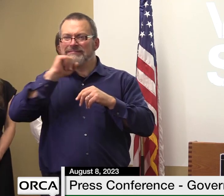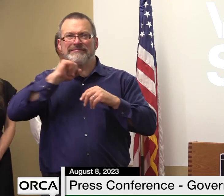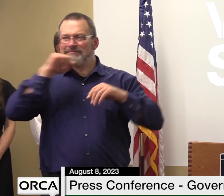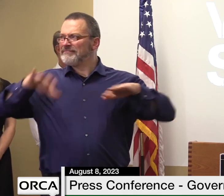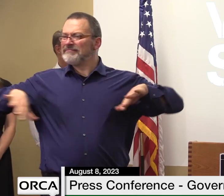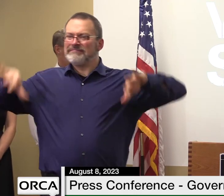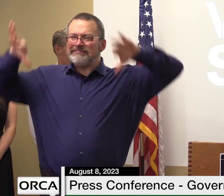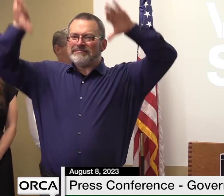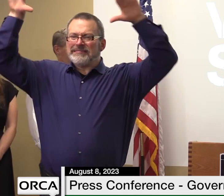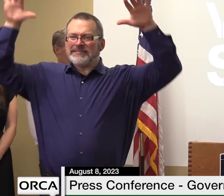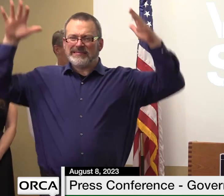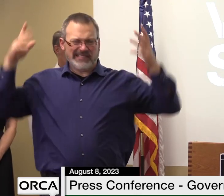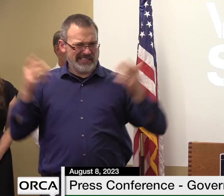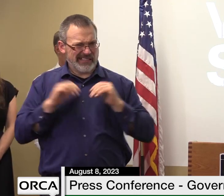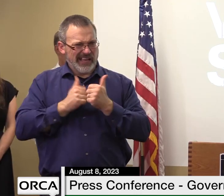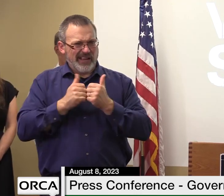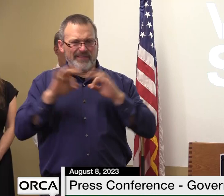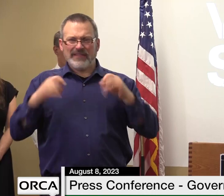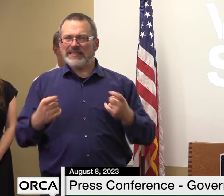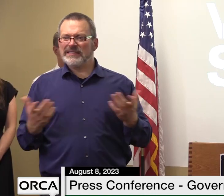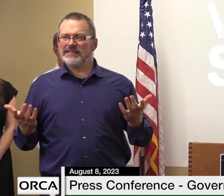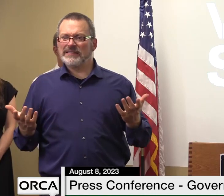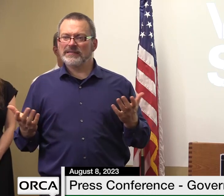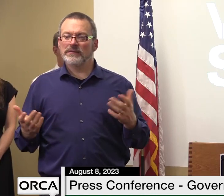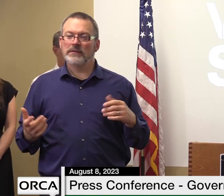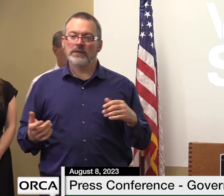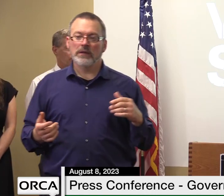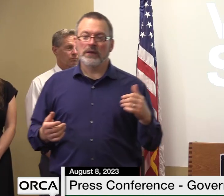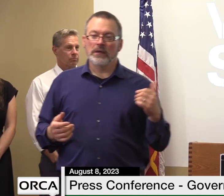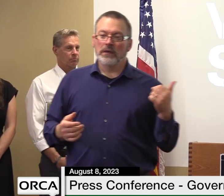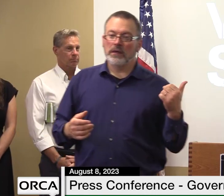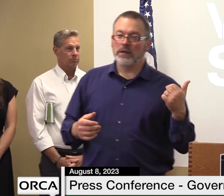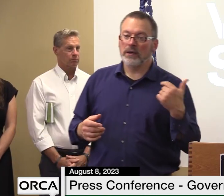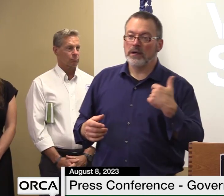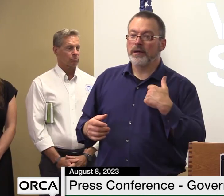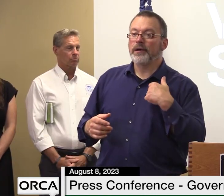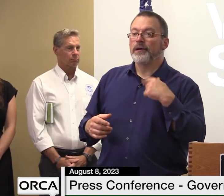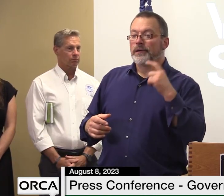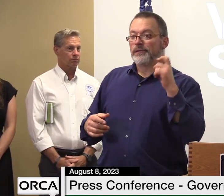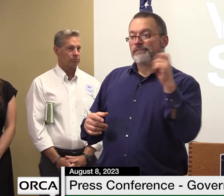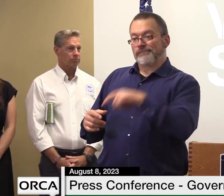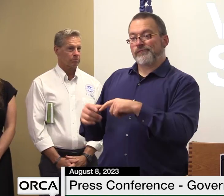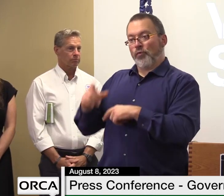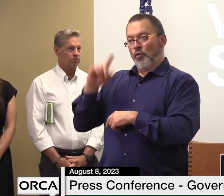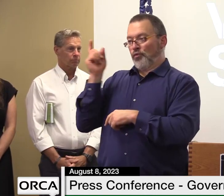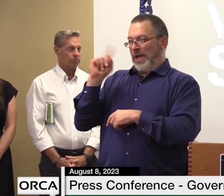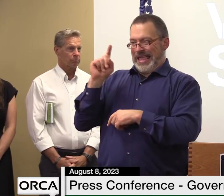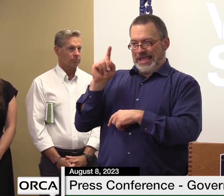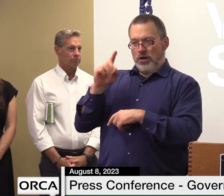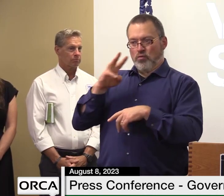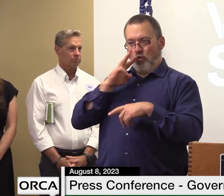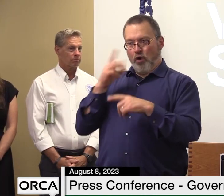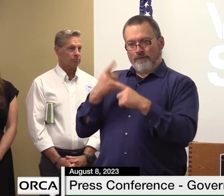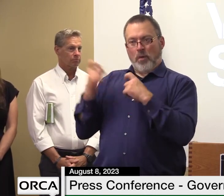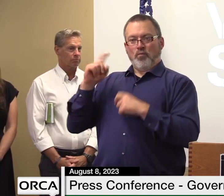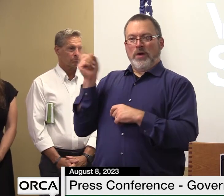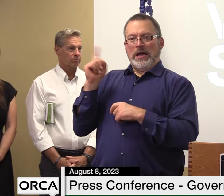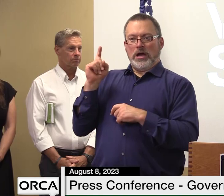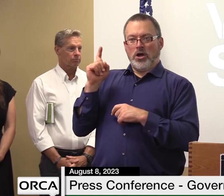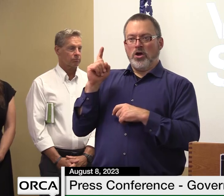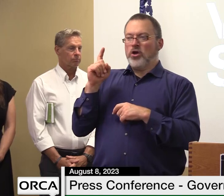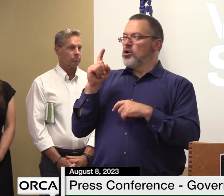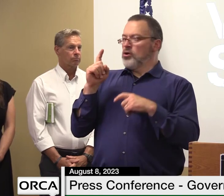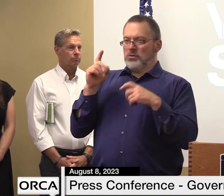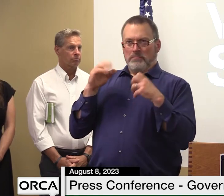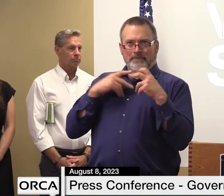that probably you'll have to go back to the source as well you know finding out where why it came out over on the ledge like it did and